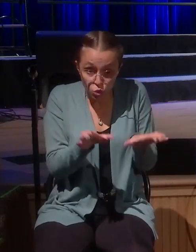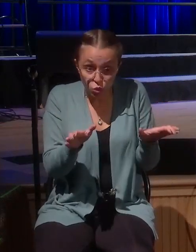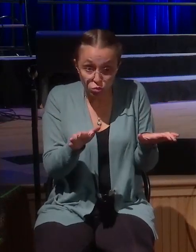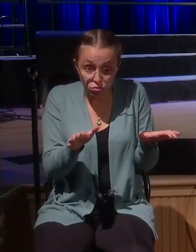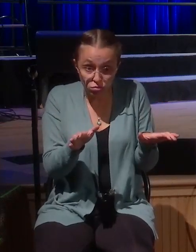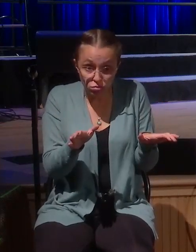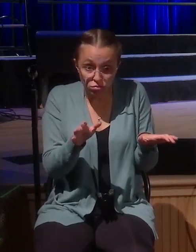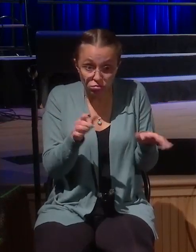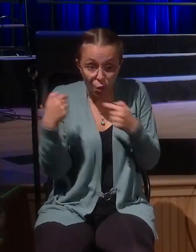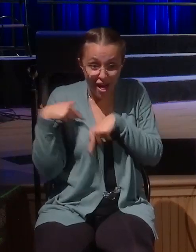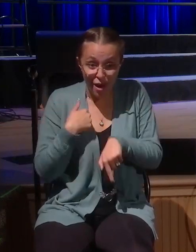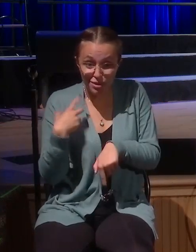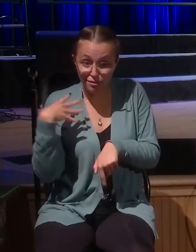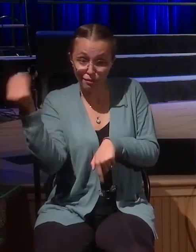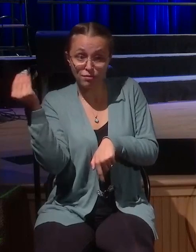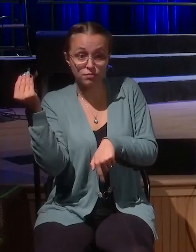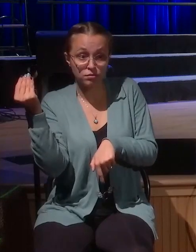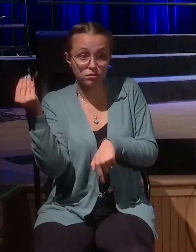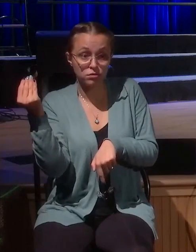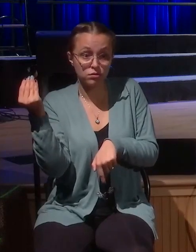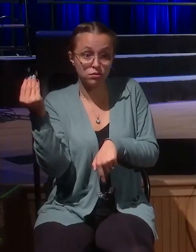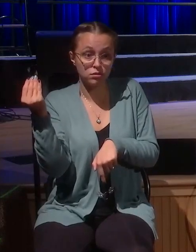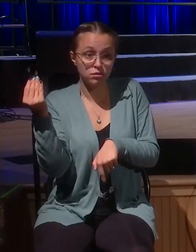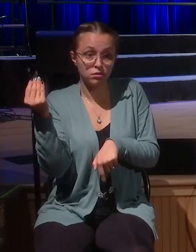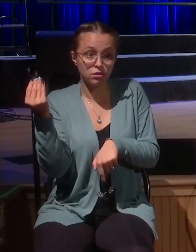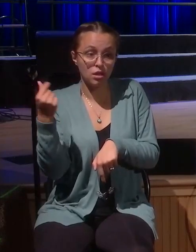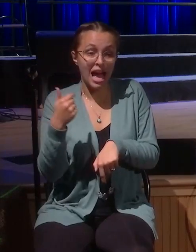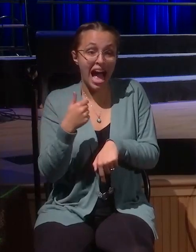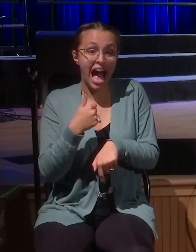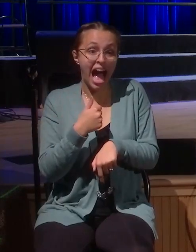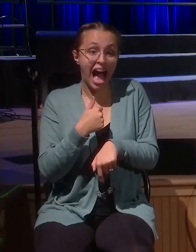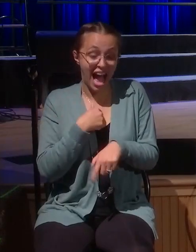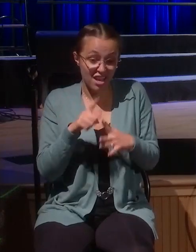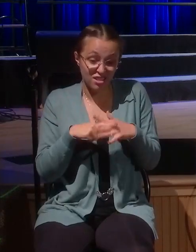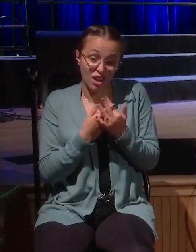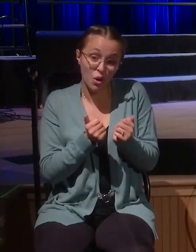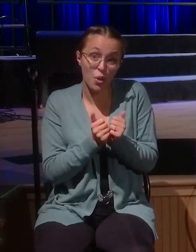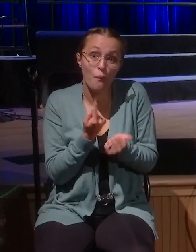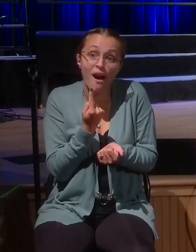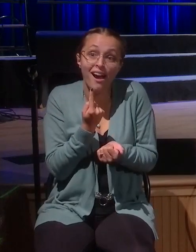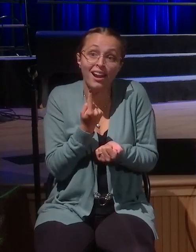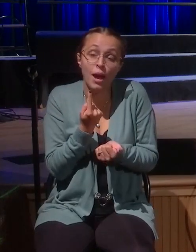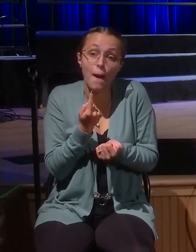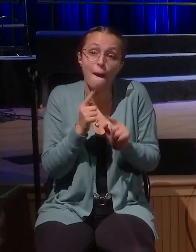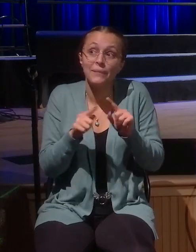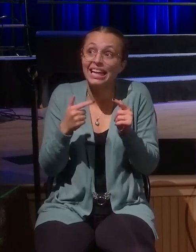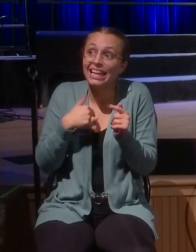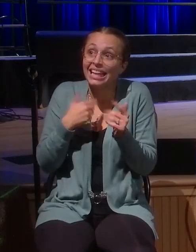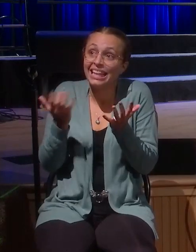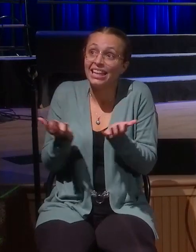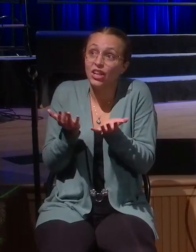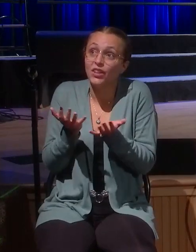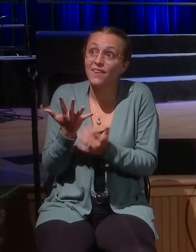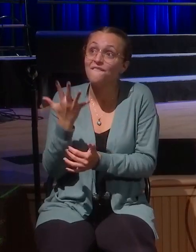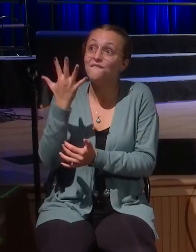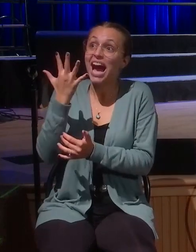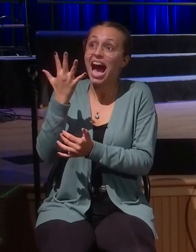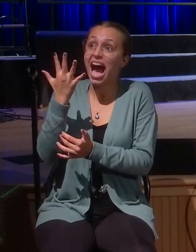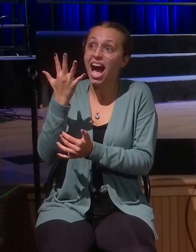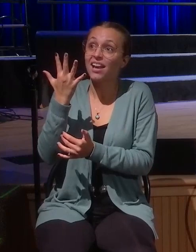Here's, he said, I started with one. Here's five minus. He says, I give you five cities. But then it comes